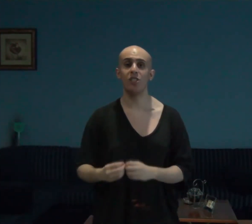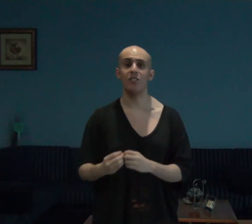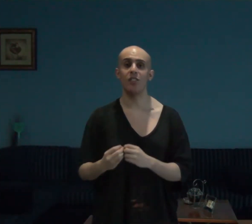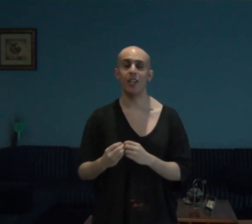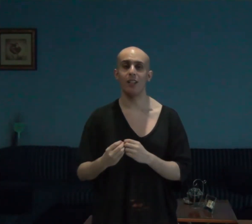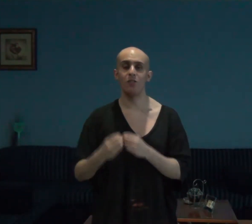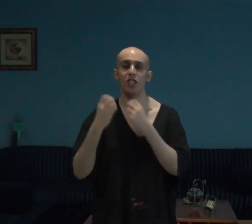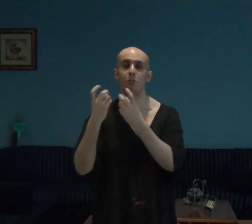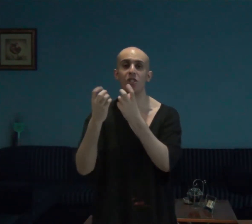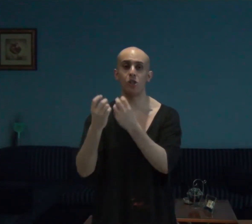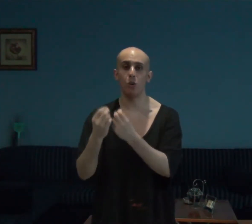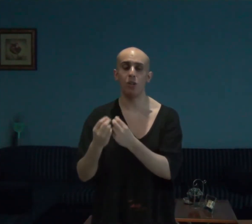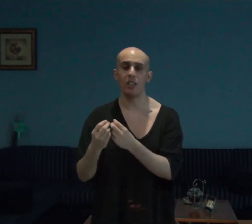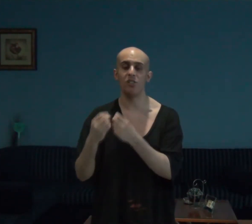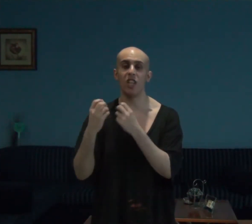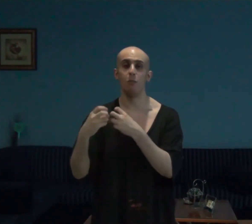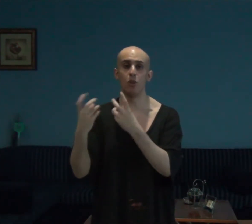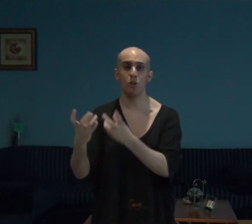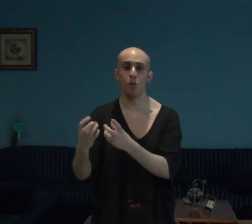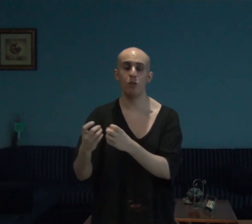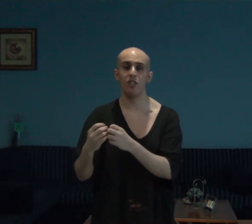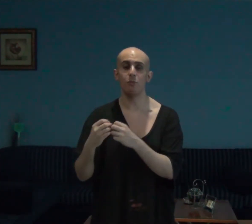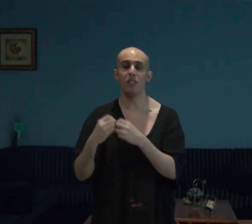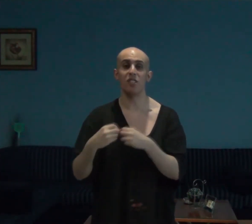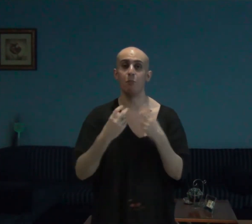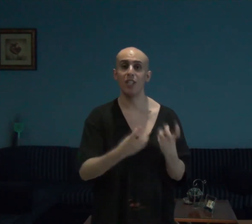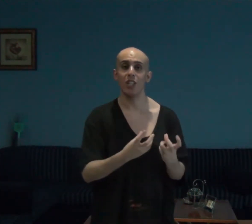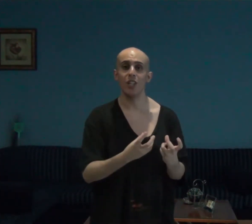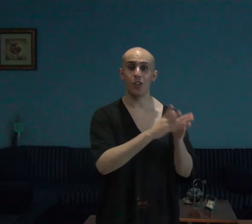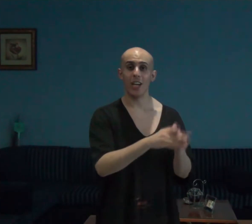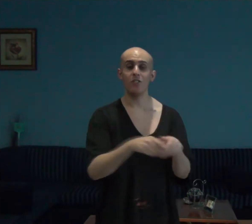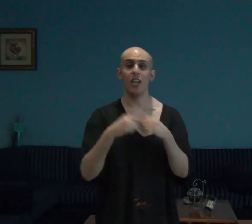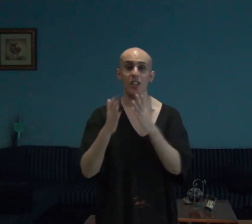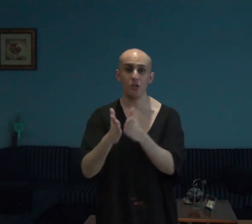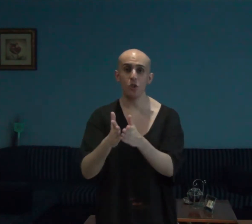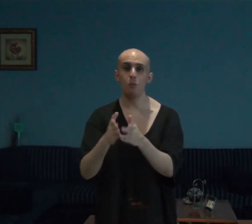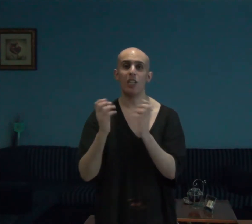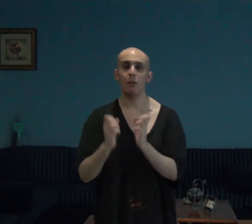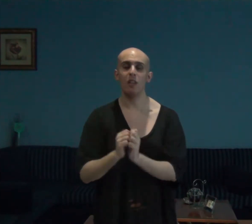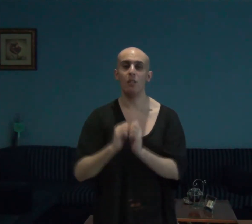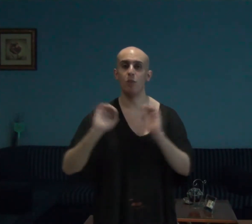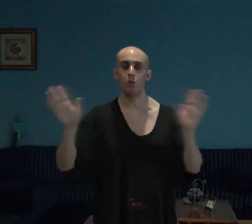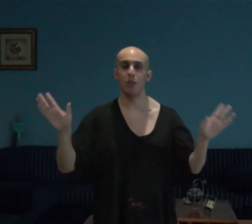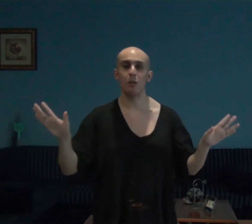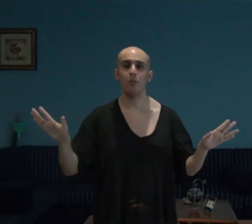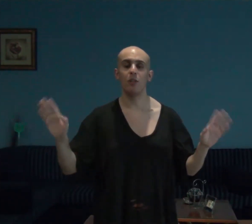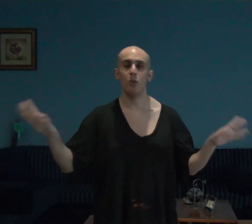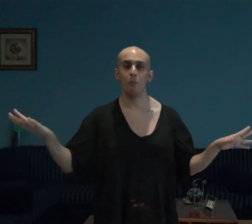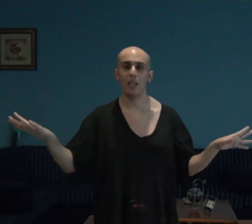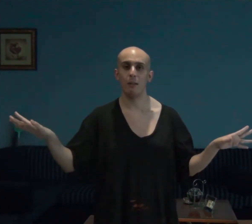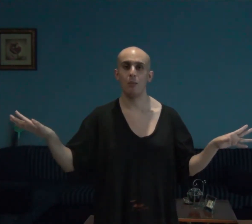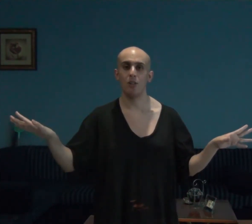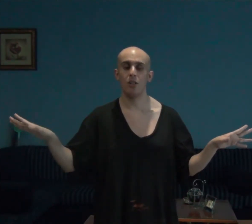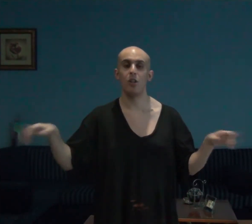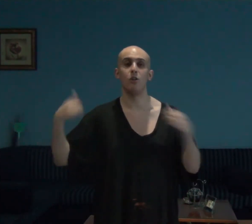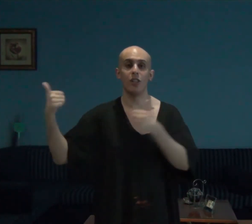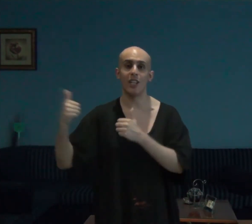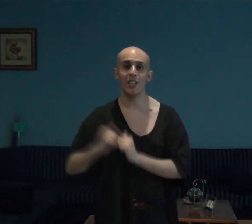guys and gals it means tokens and more tokens means money that and you becoming the most popular webcam model online